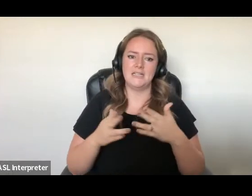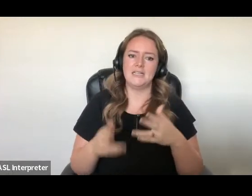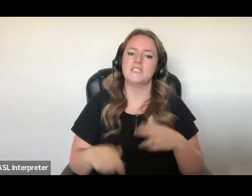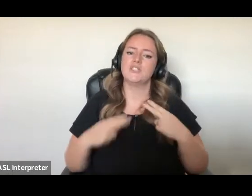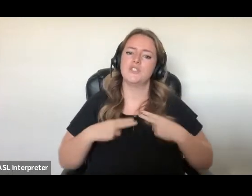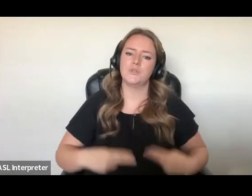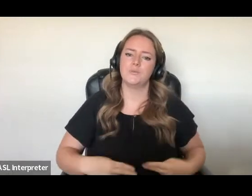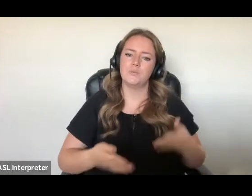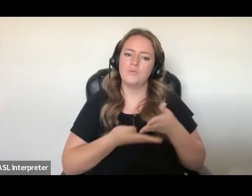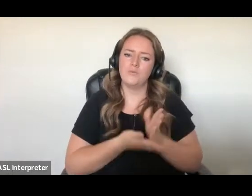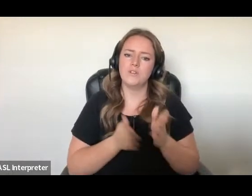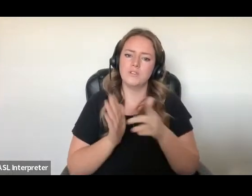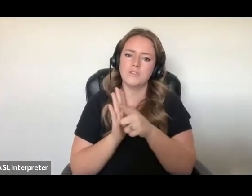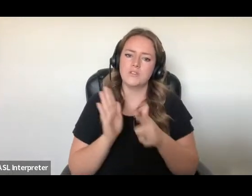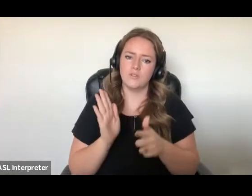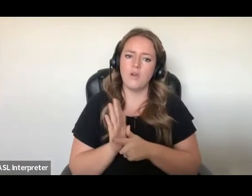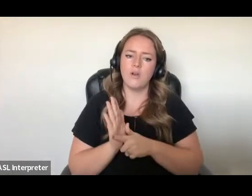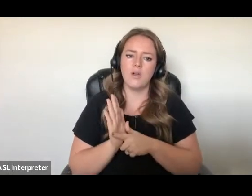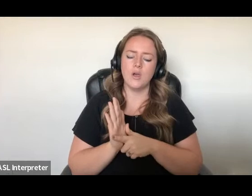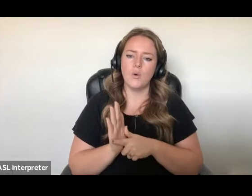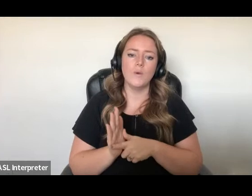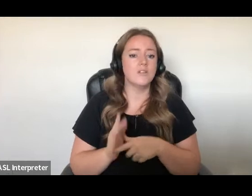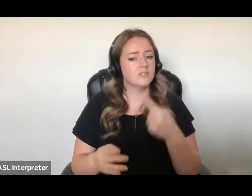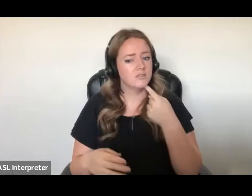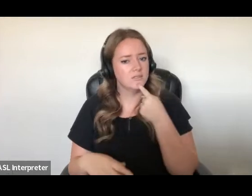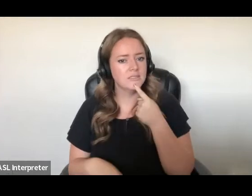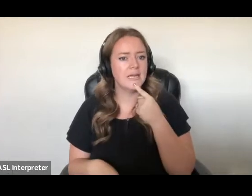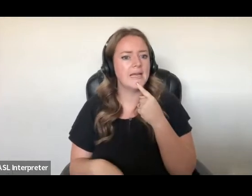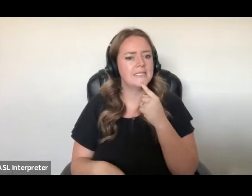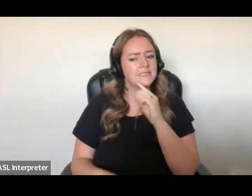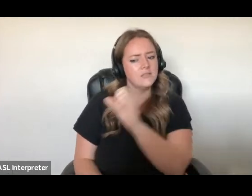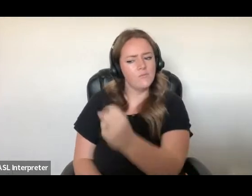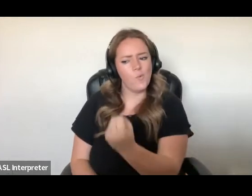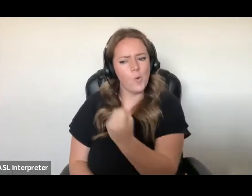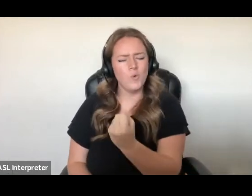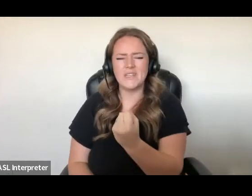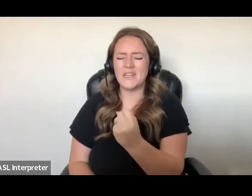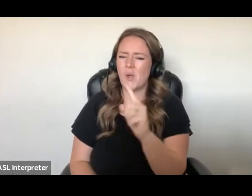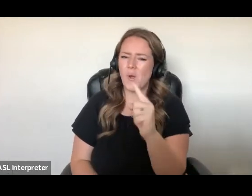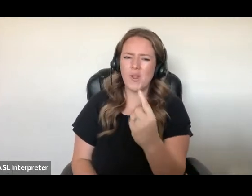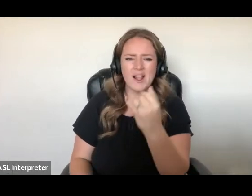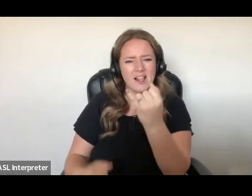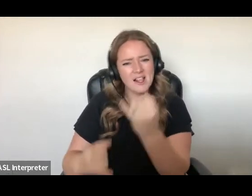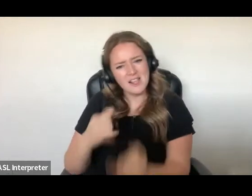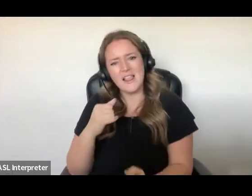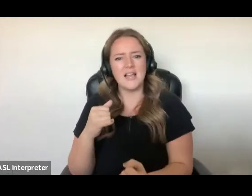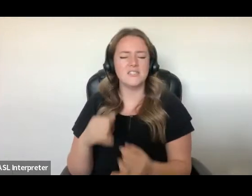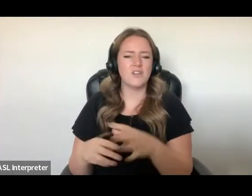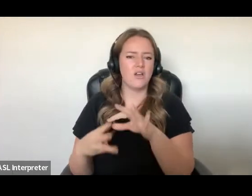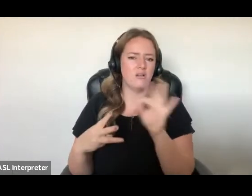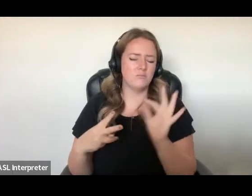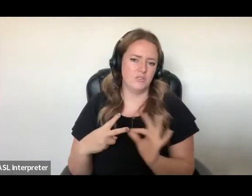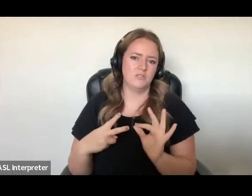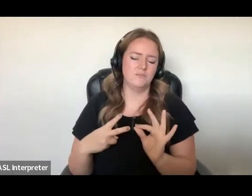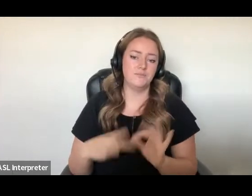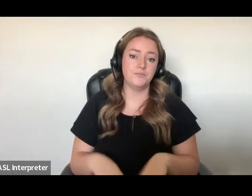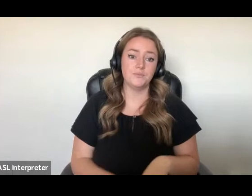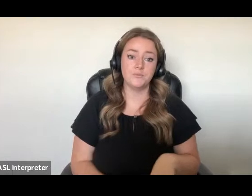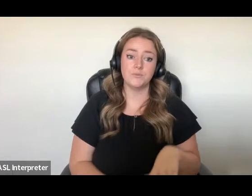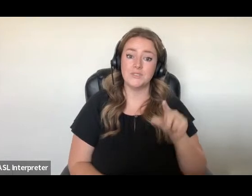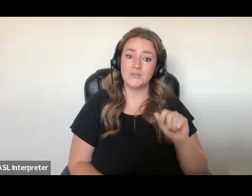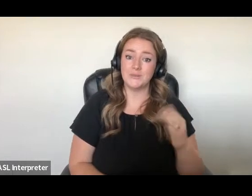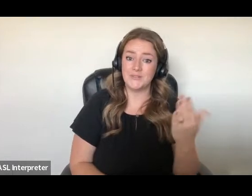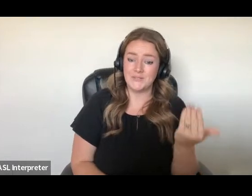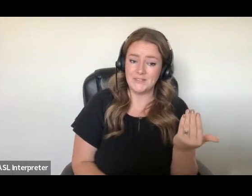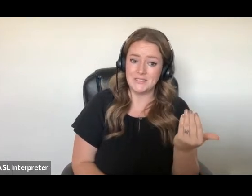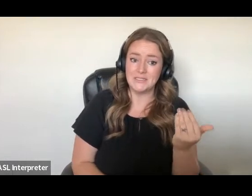that immigration detention should only be used as a measure of last resort. In 2015, the United Nations Human Rights